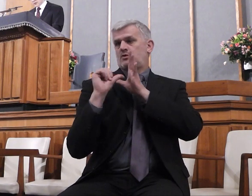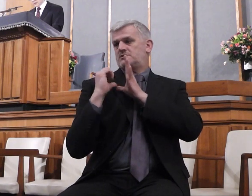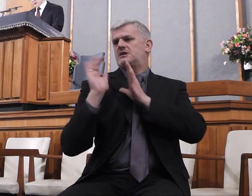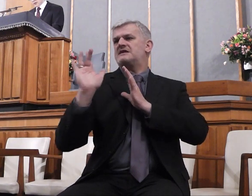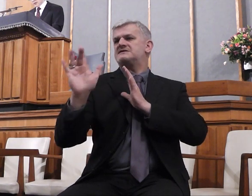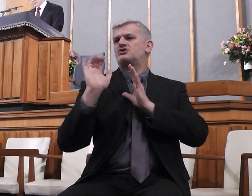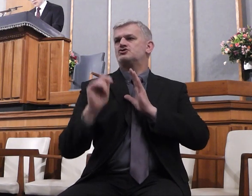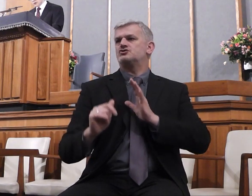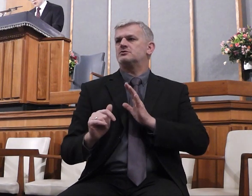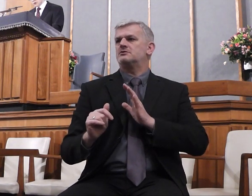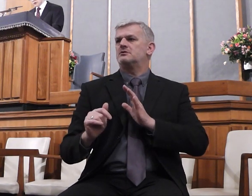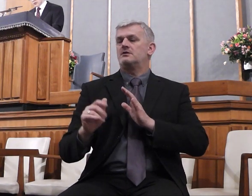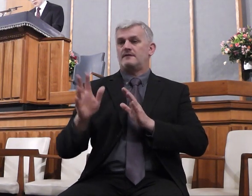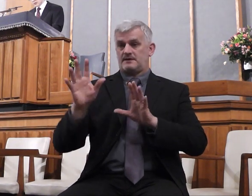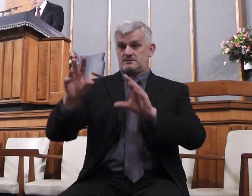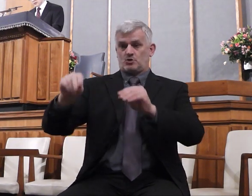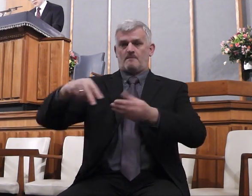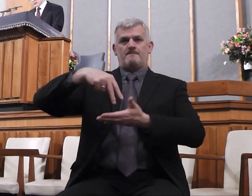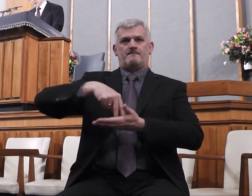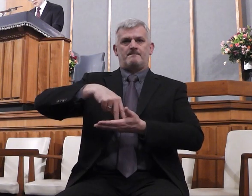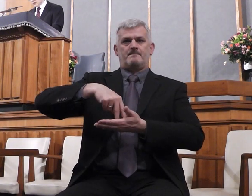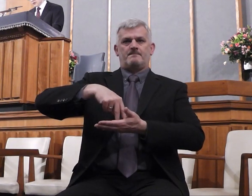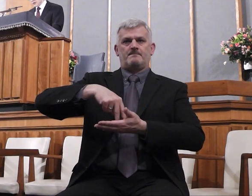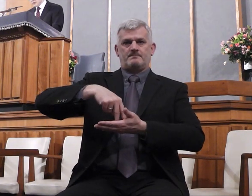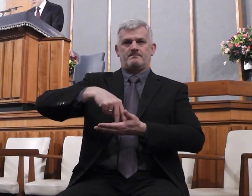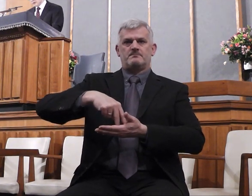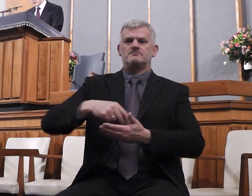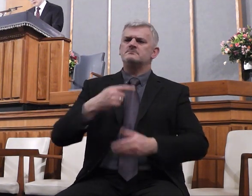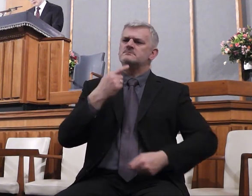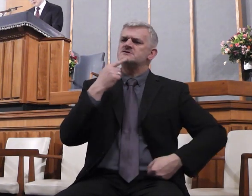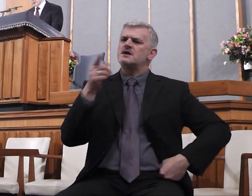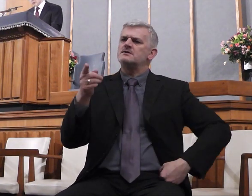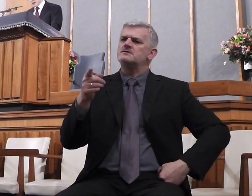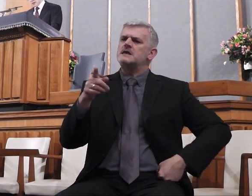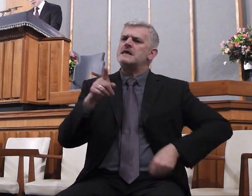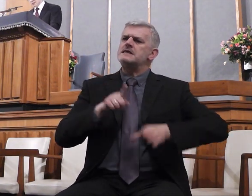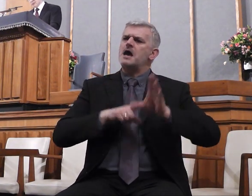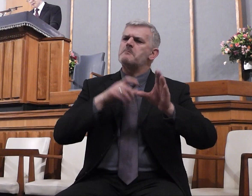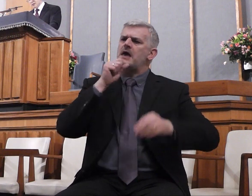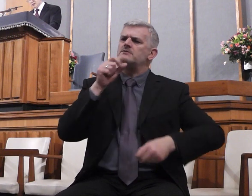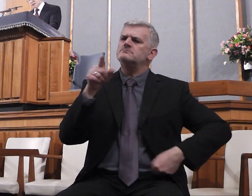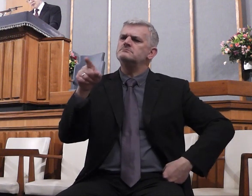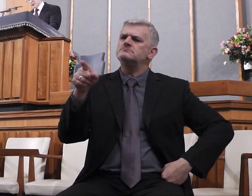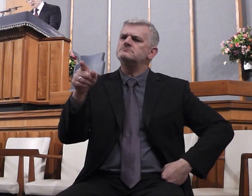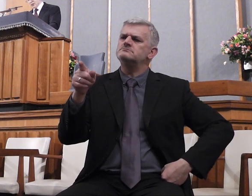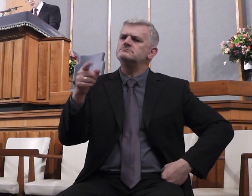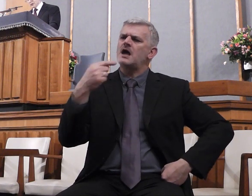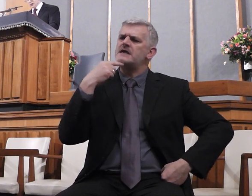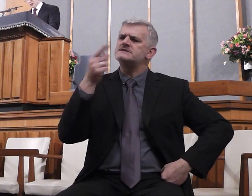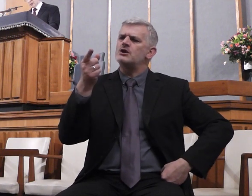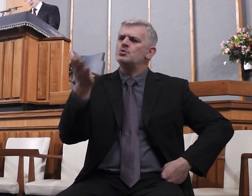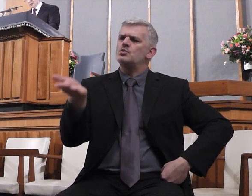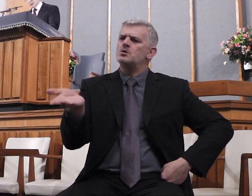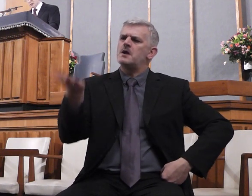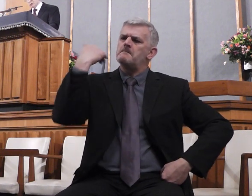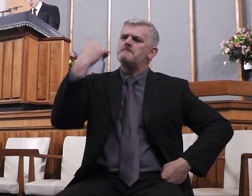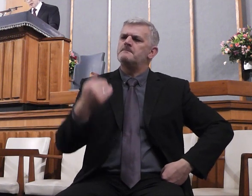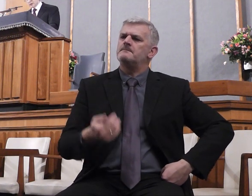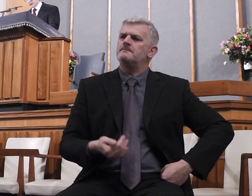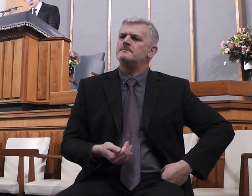that bare him stood still. And he said, Young man, I say unto thee, Arise.